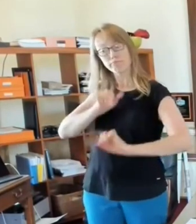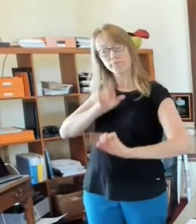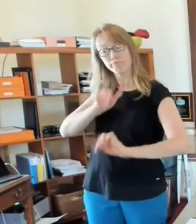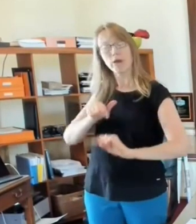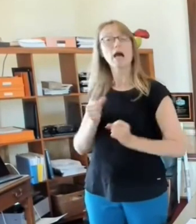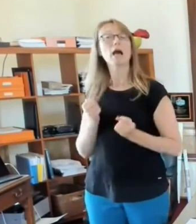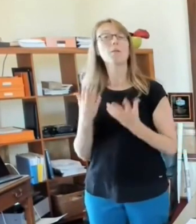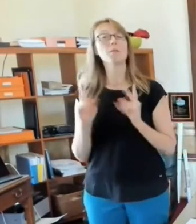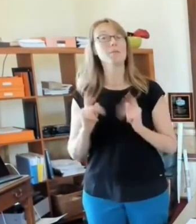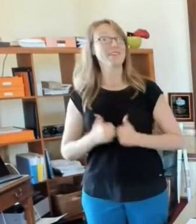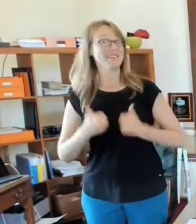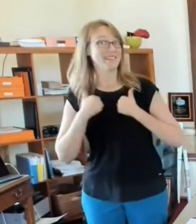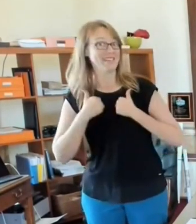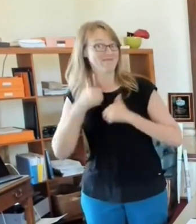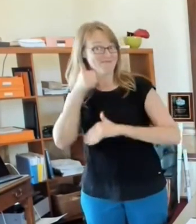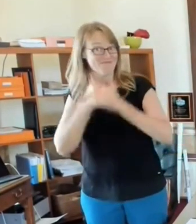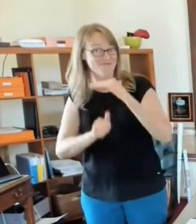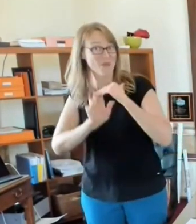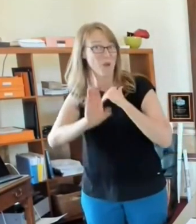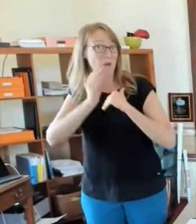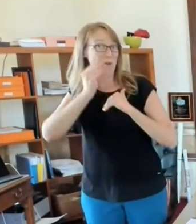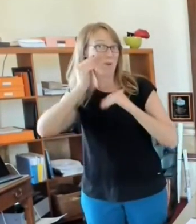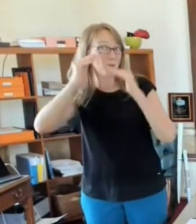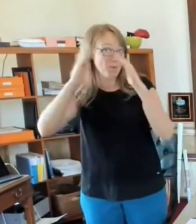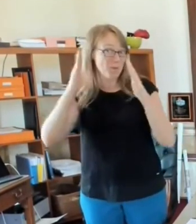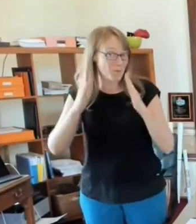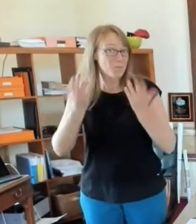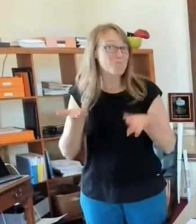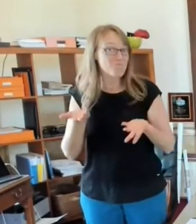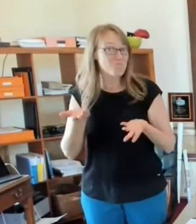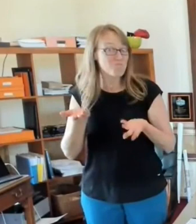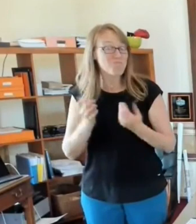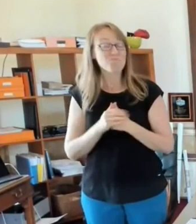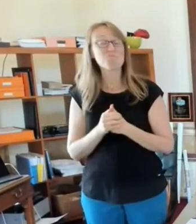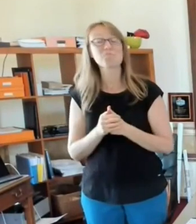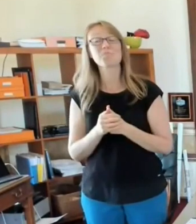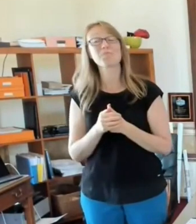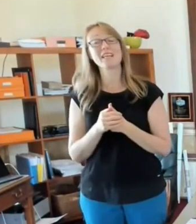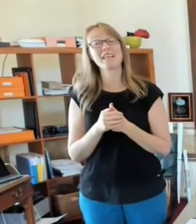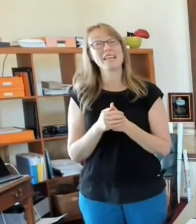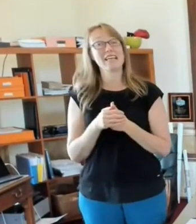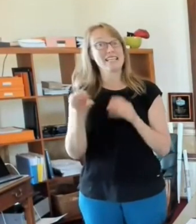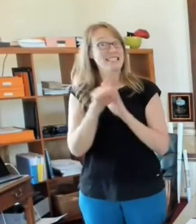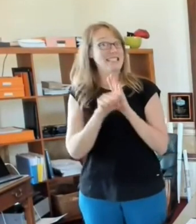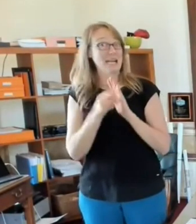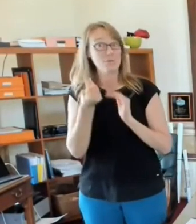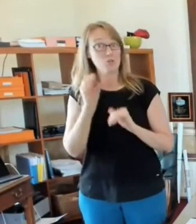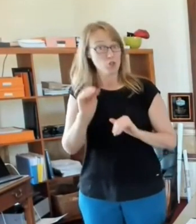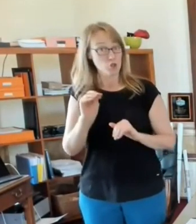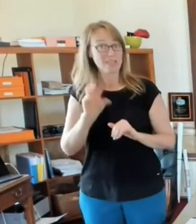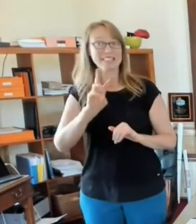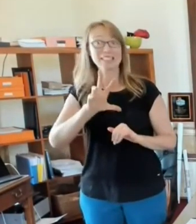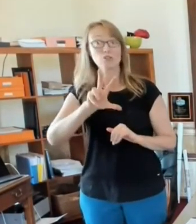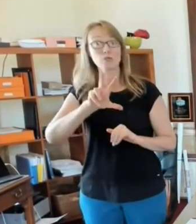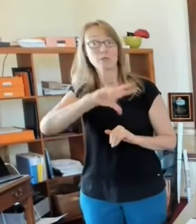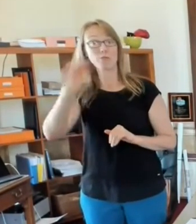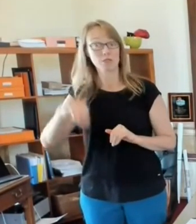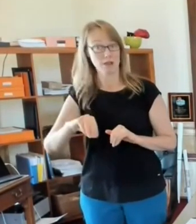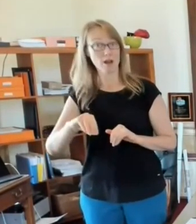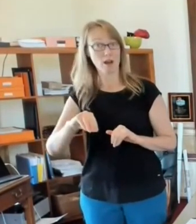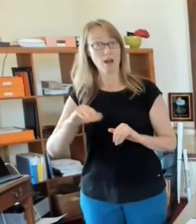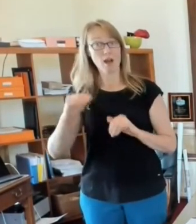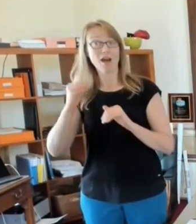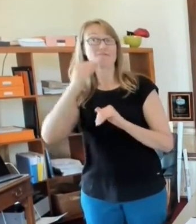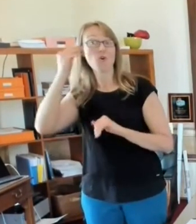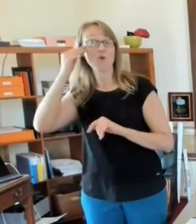called. So, in the state of Missouri, so far, 63% of the households have responded. In the